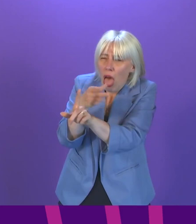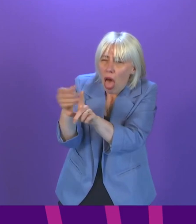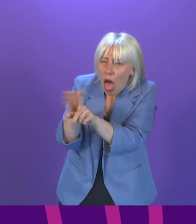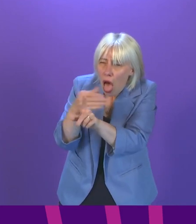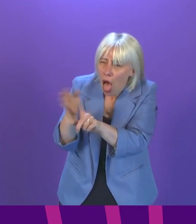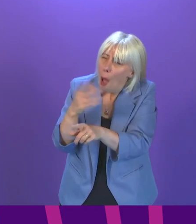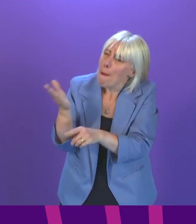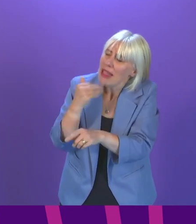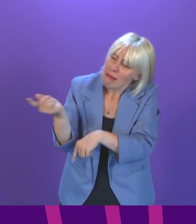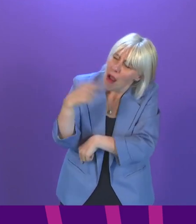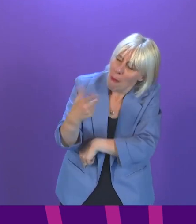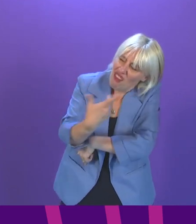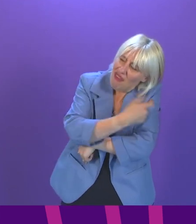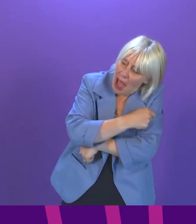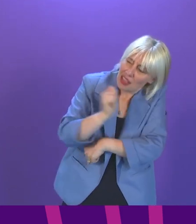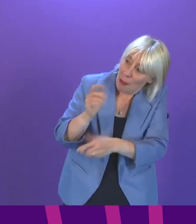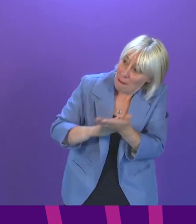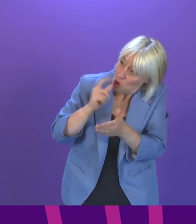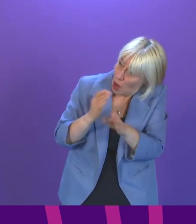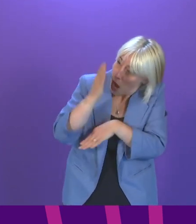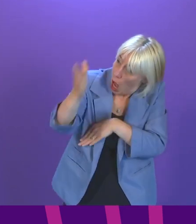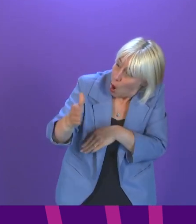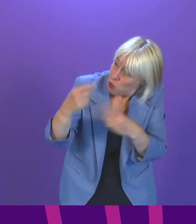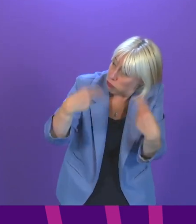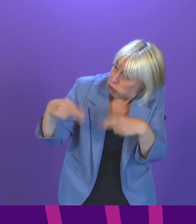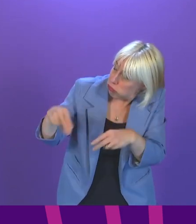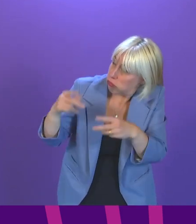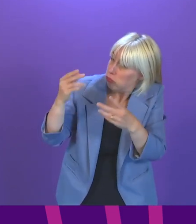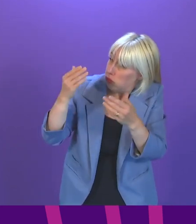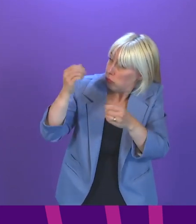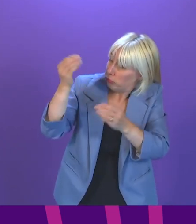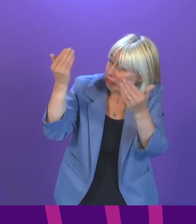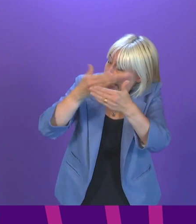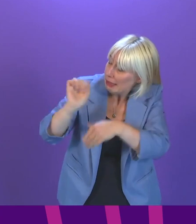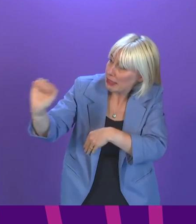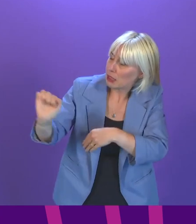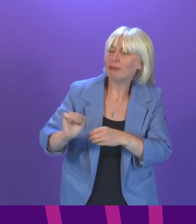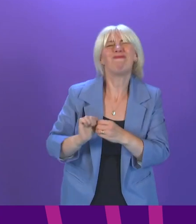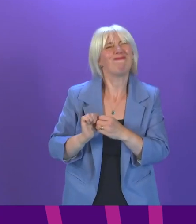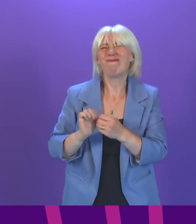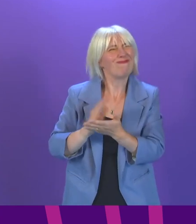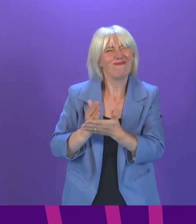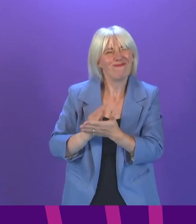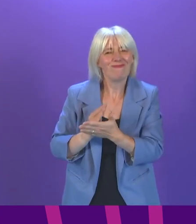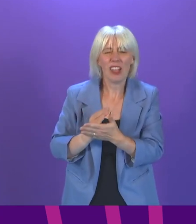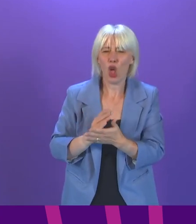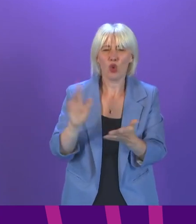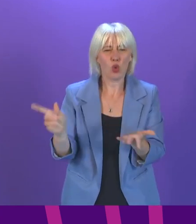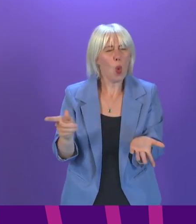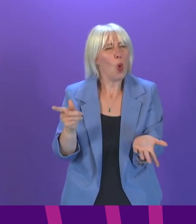the vaccine. I wonder if the First Minister could tell Parliament if she considered this viewpoint in coming to her decision.